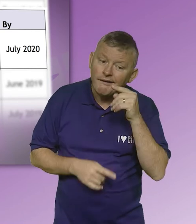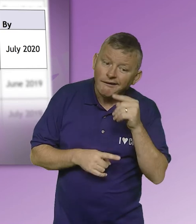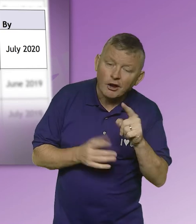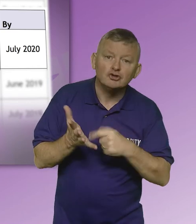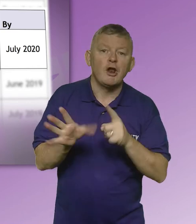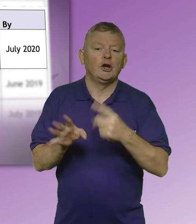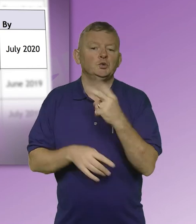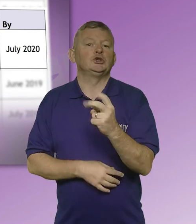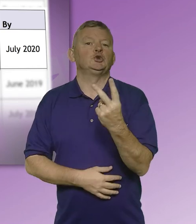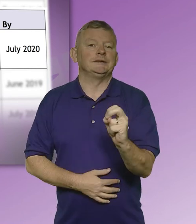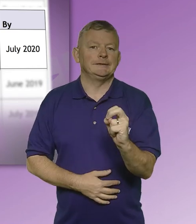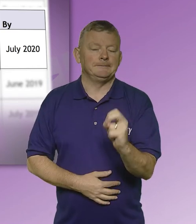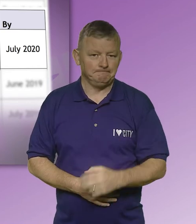July 2020